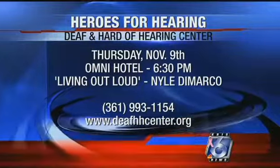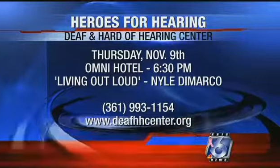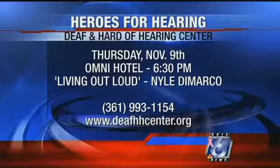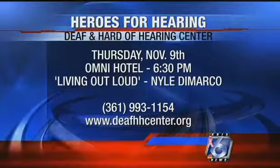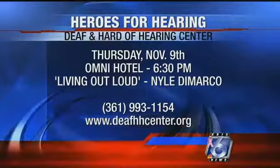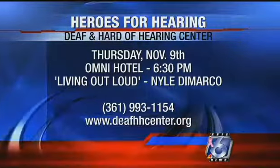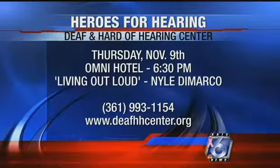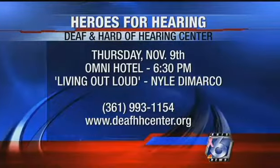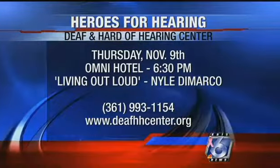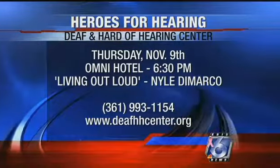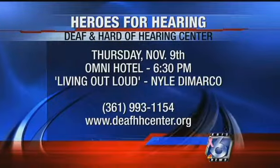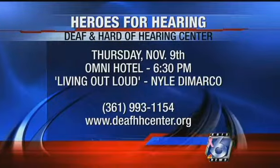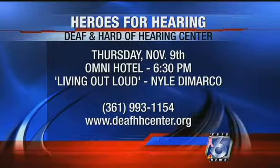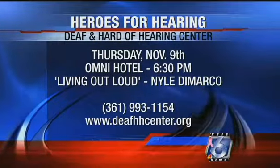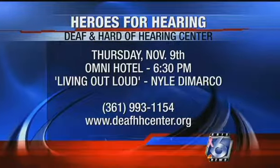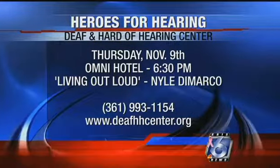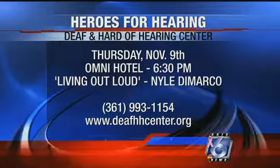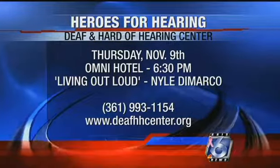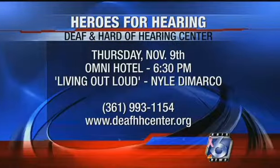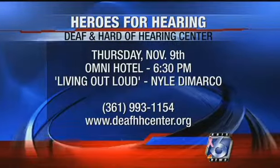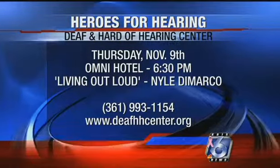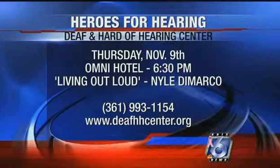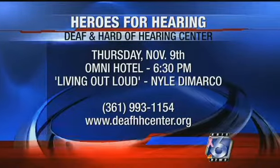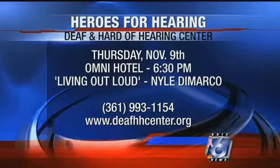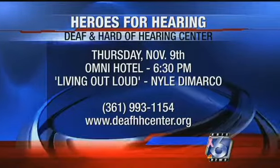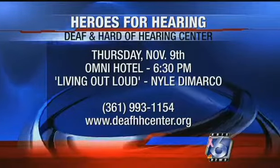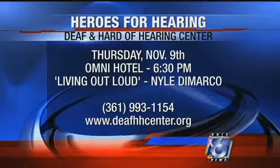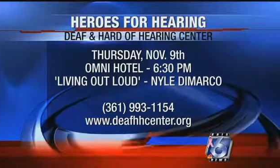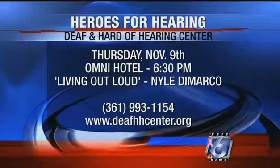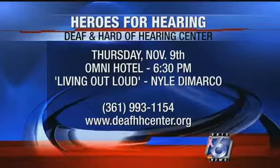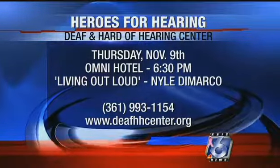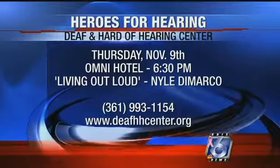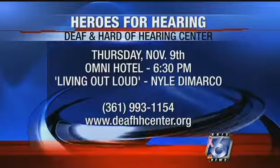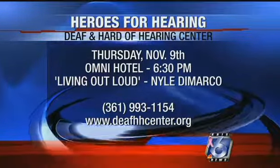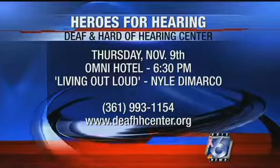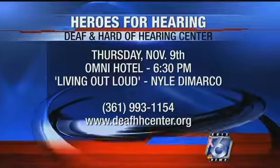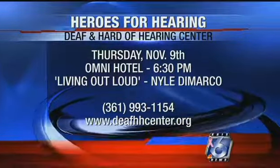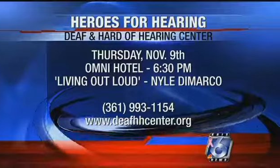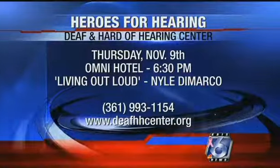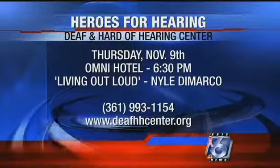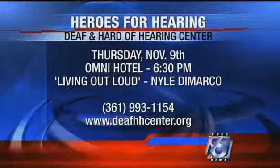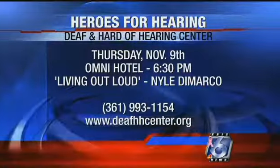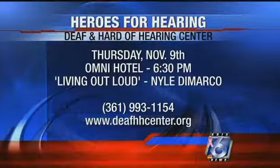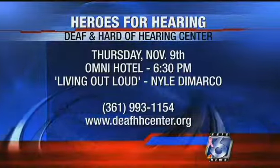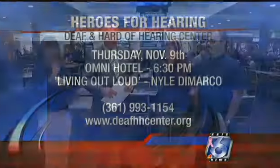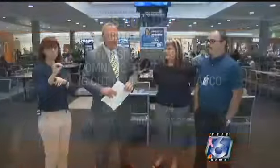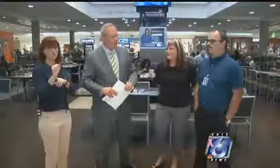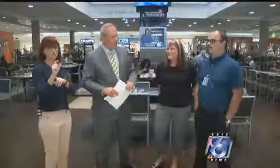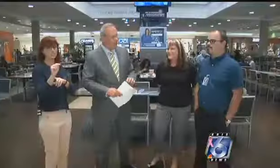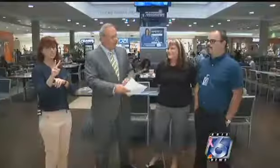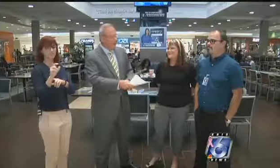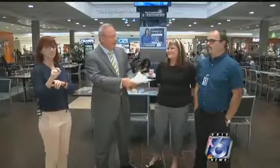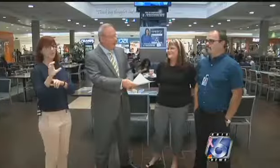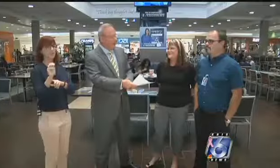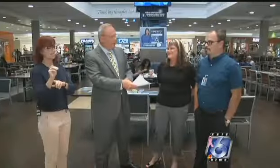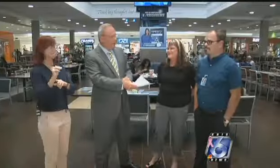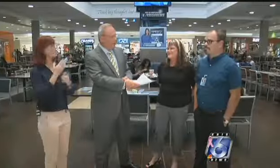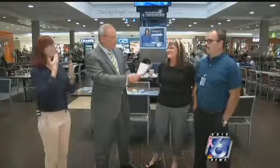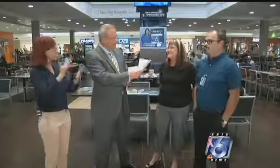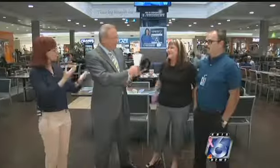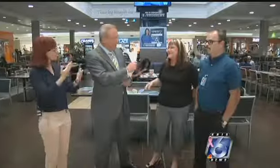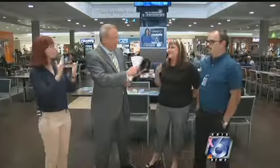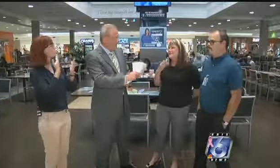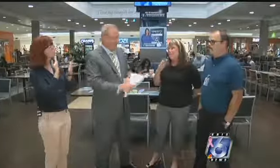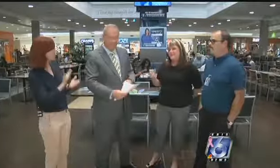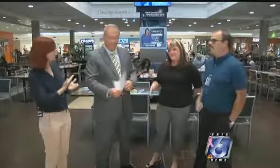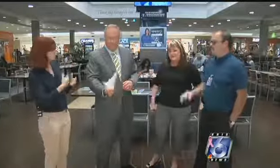number there and a website you can go to if you want more information or just head over to chrisTV.com. Thank you all for being here. Jaime, thank